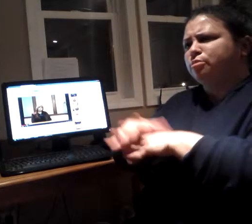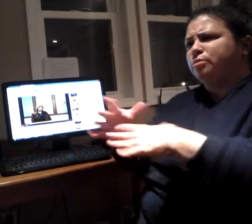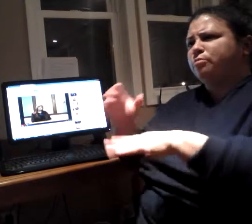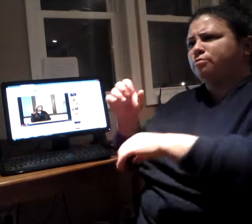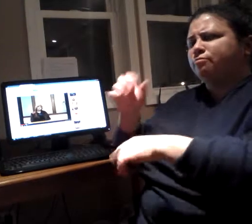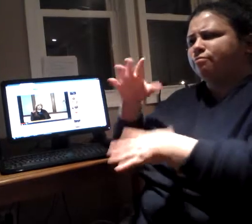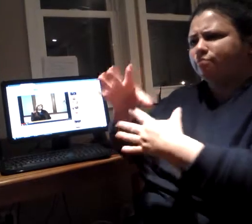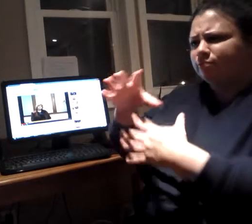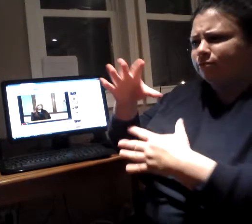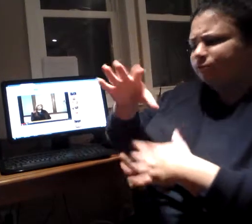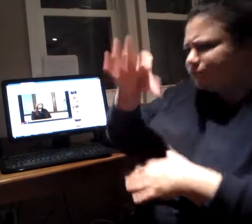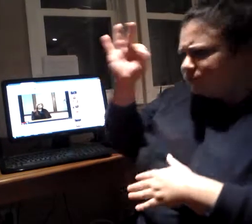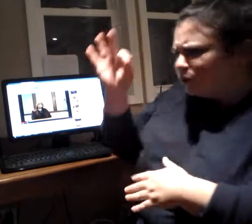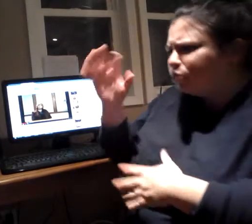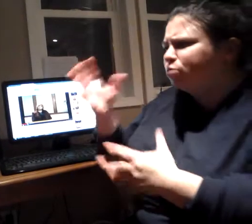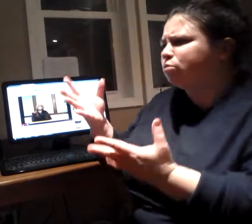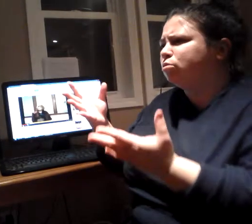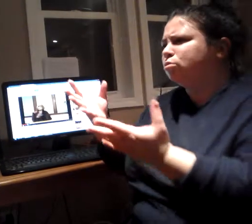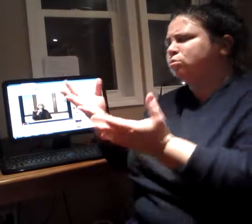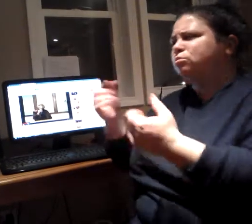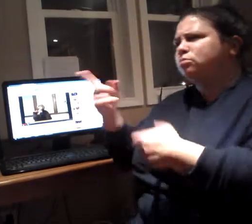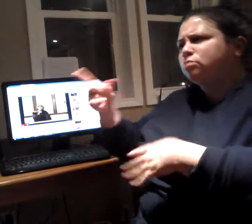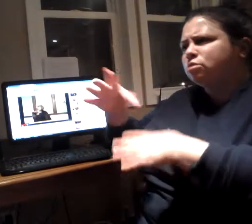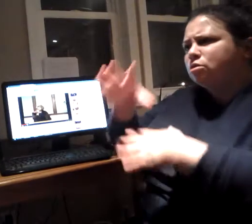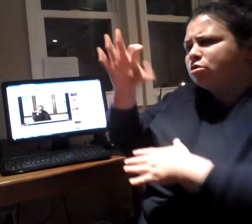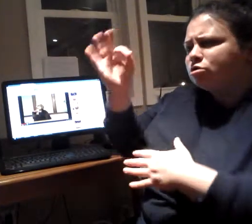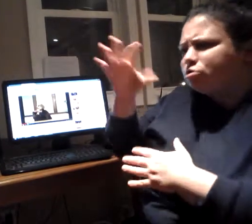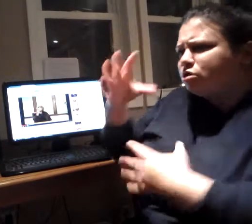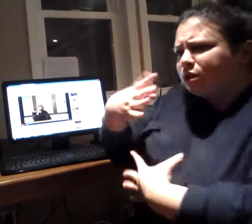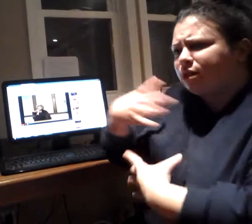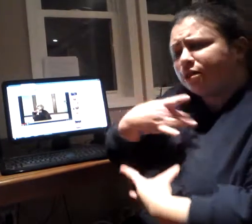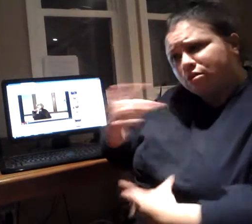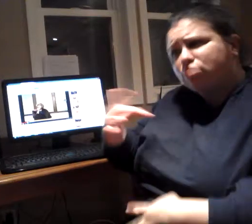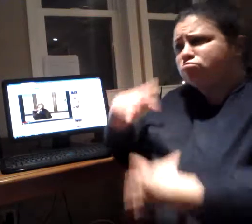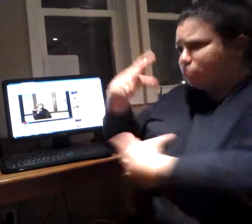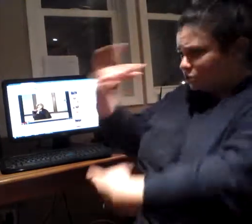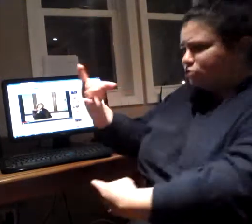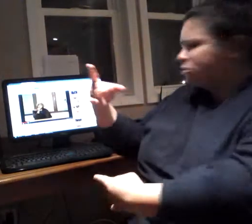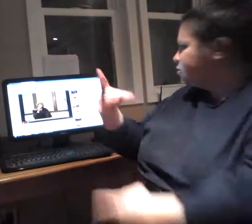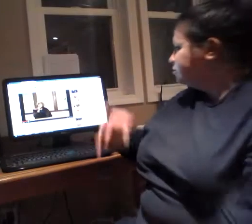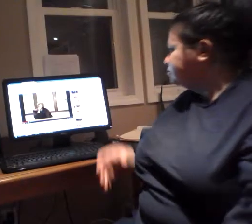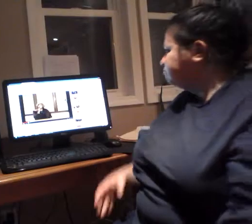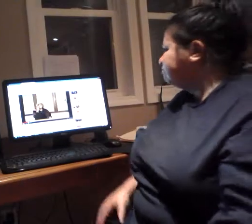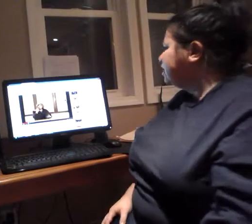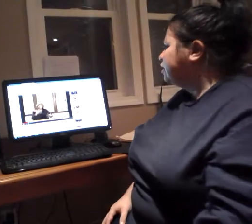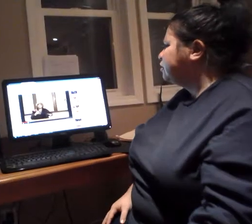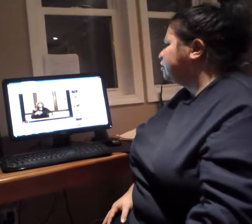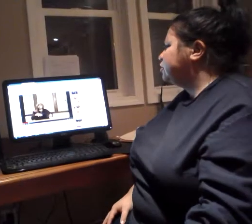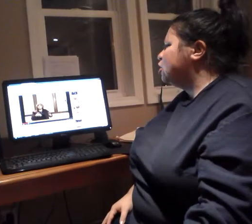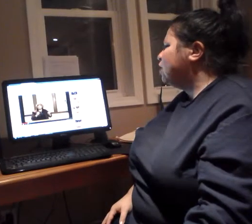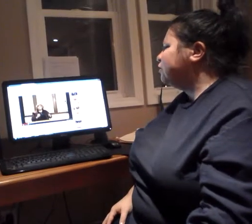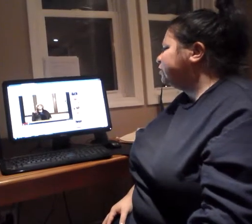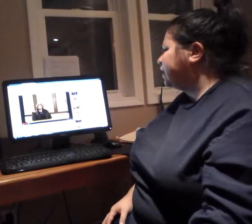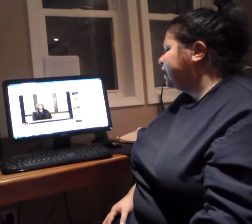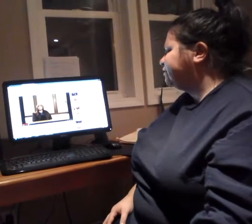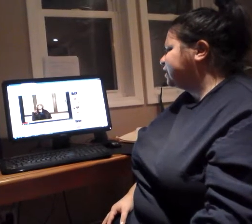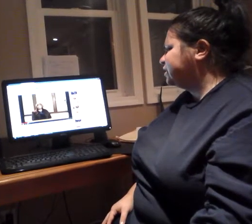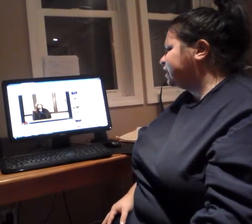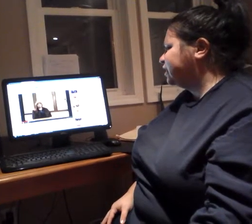no I don't think I have taken that kind of